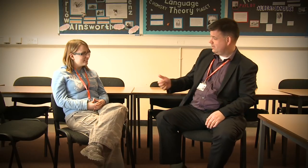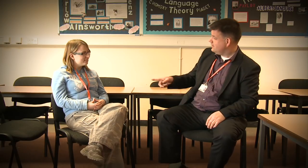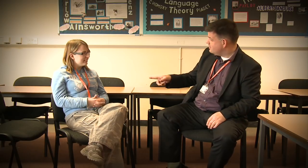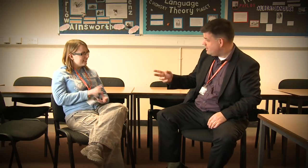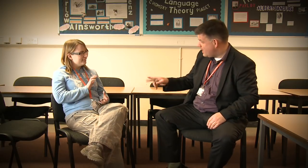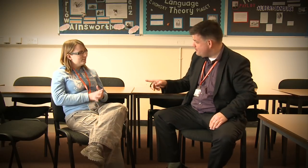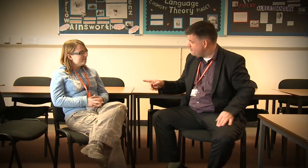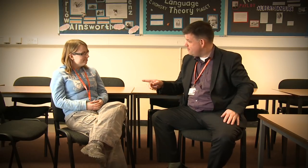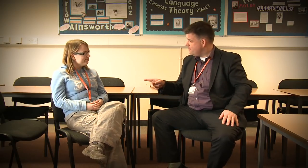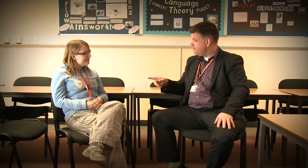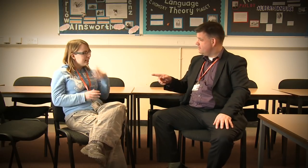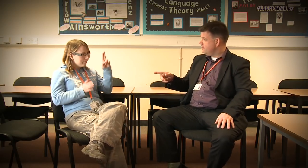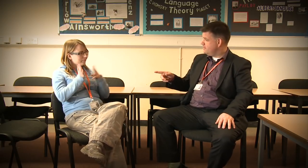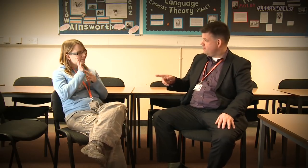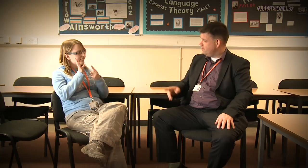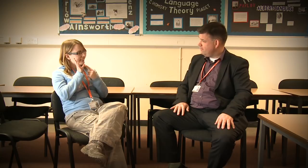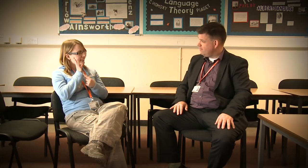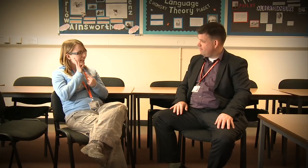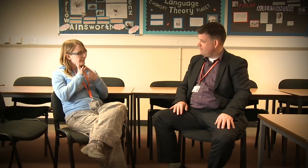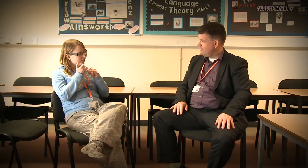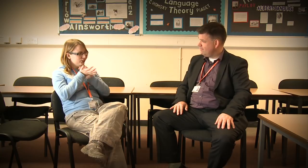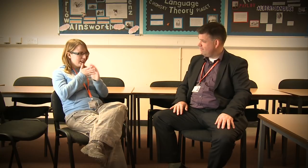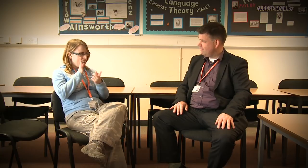Hi, what's your name? Natasha, but Tash for short.